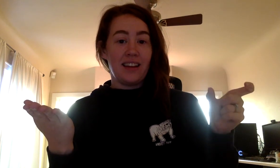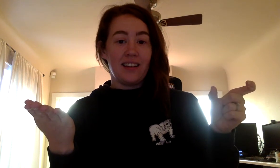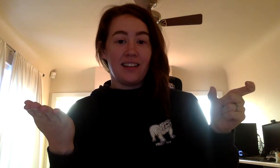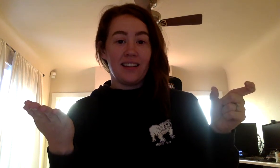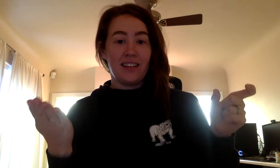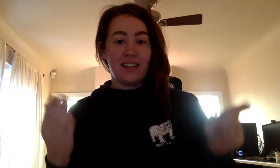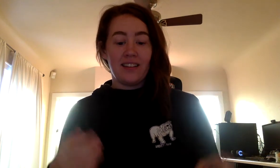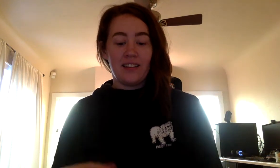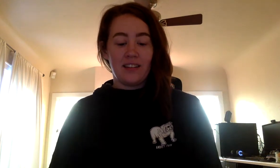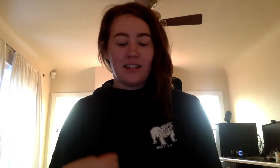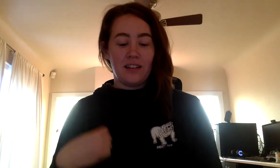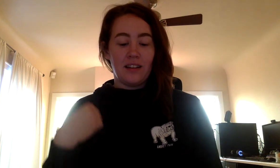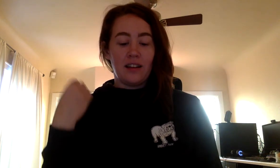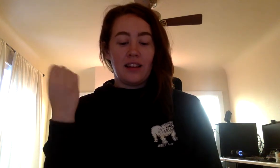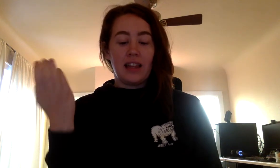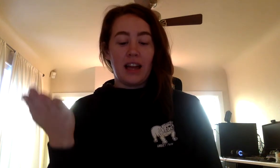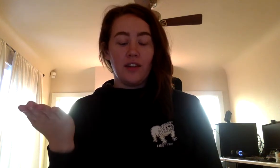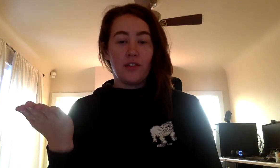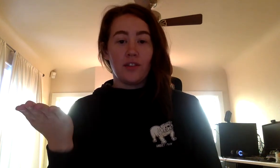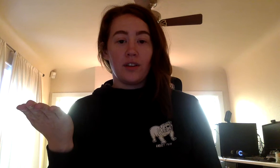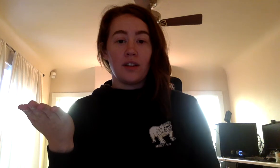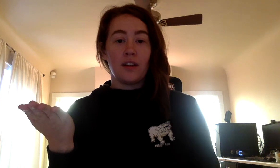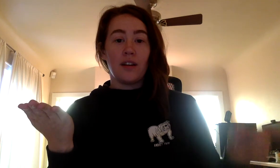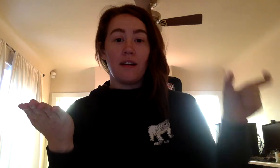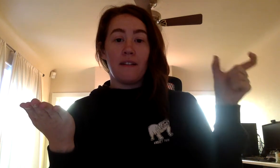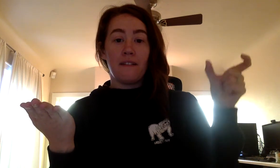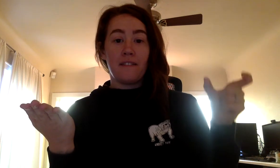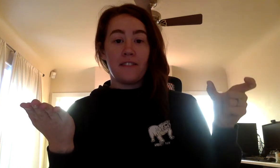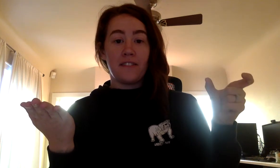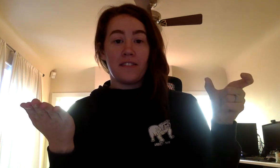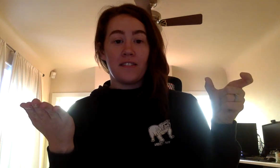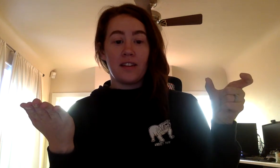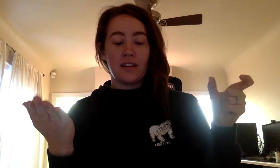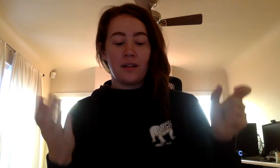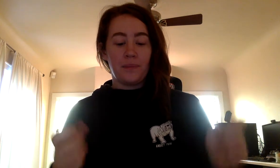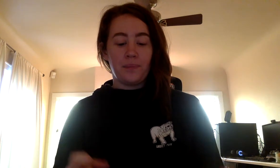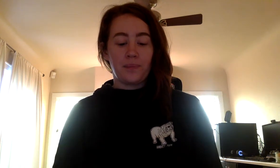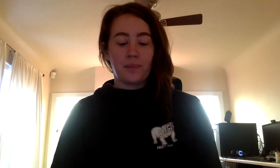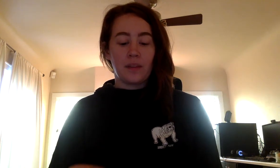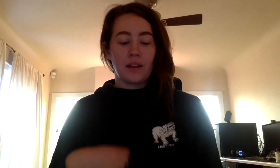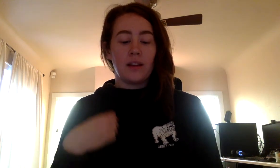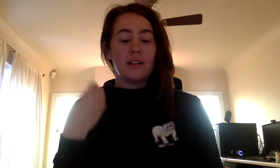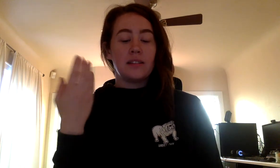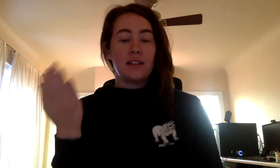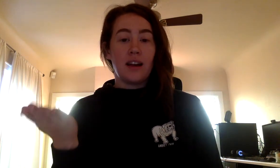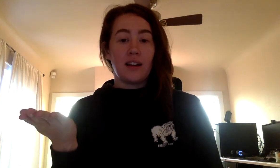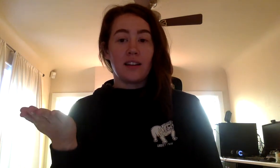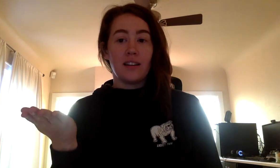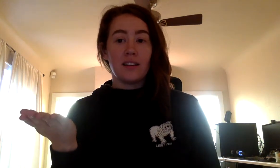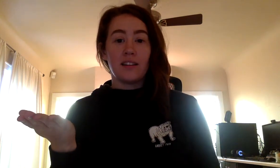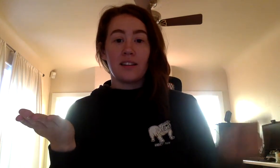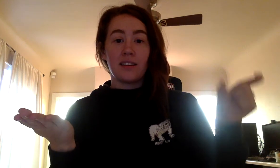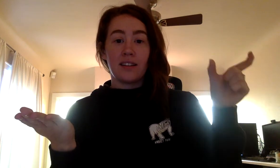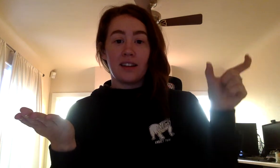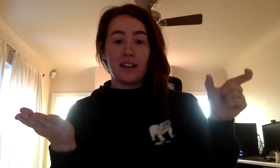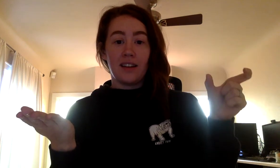Life, f. Tug, g.